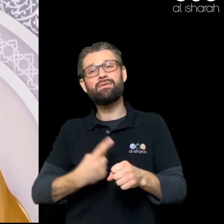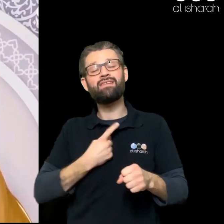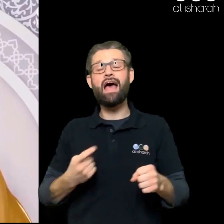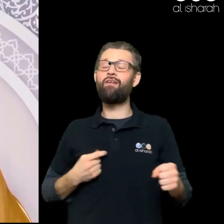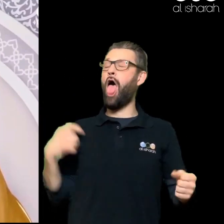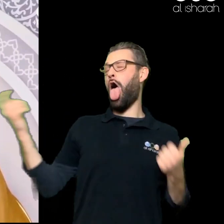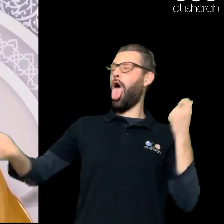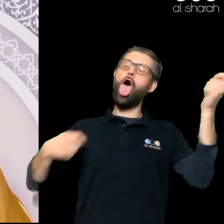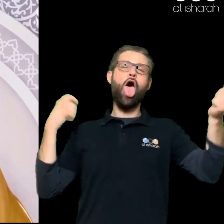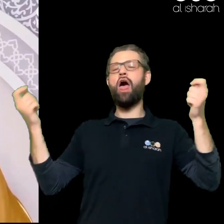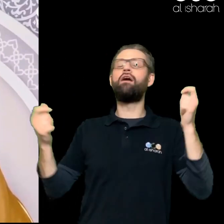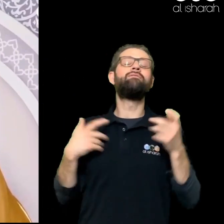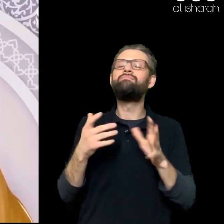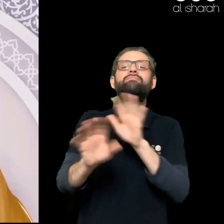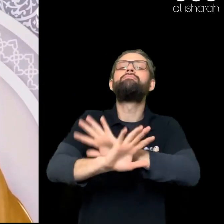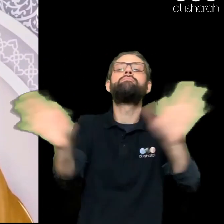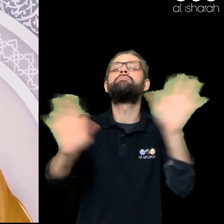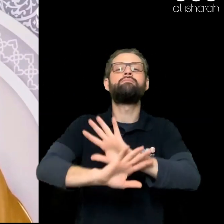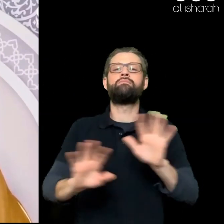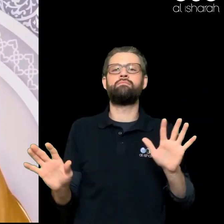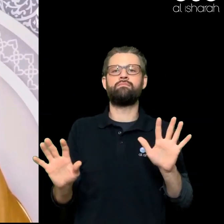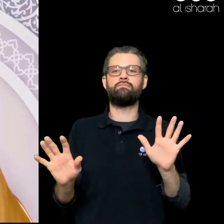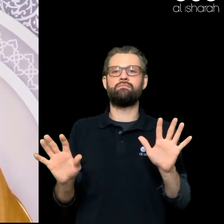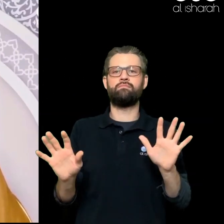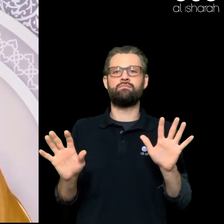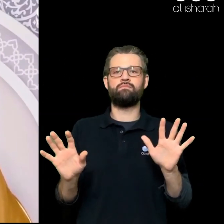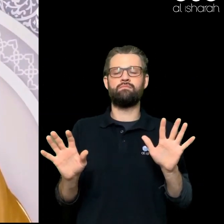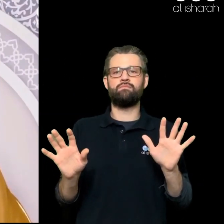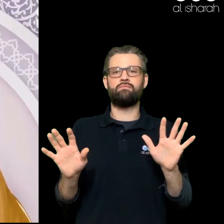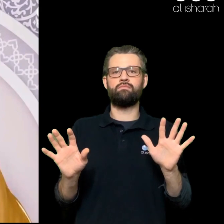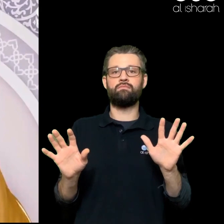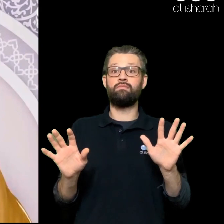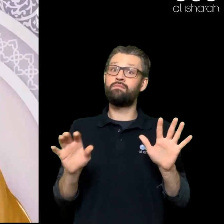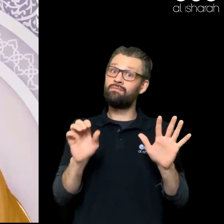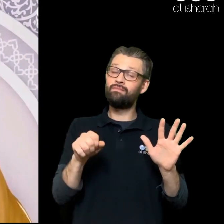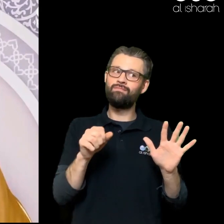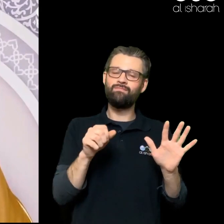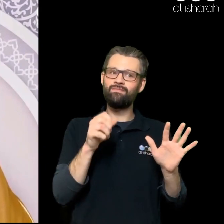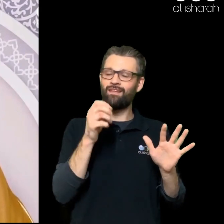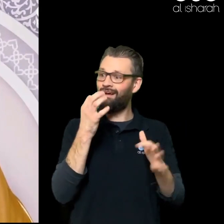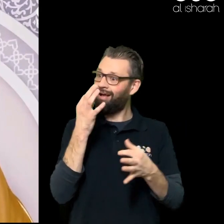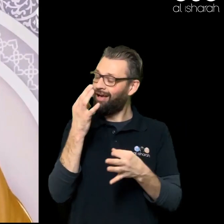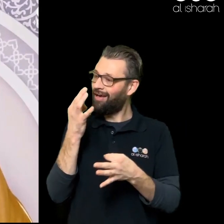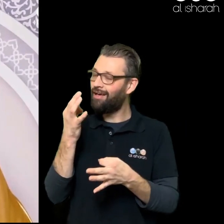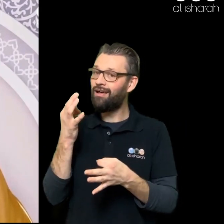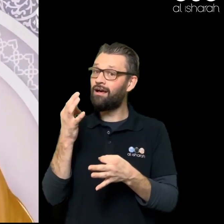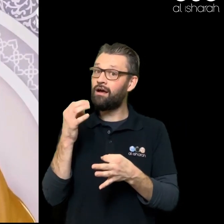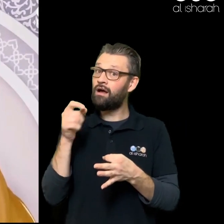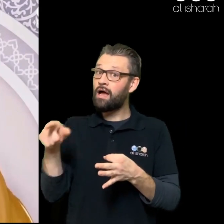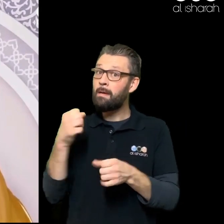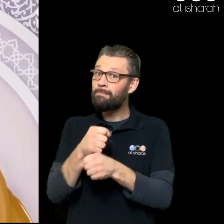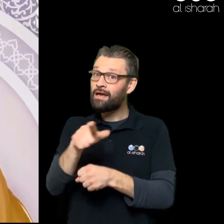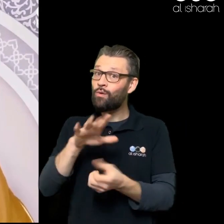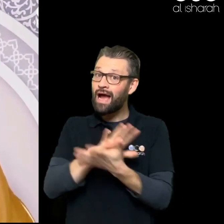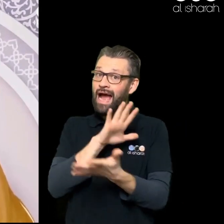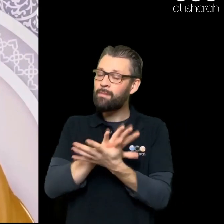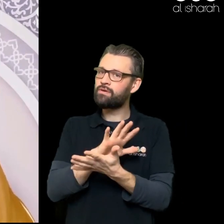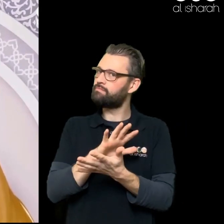Abstain As tempting As it may be You will not Achieve contentment You will struggle With anxiety Because someone